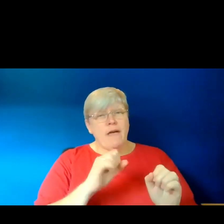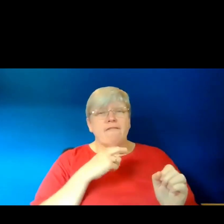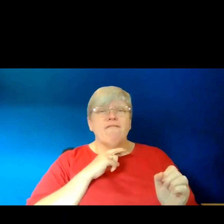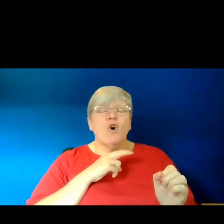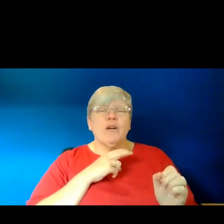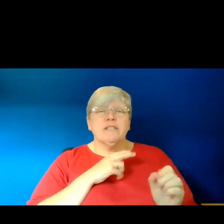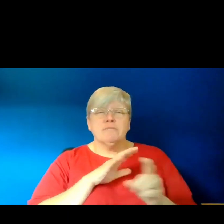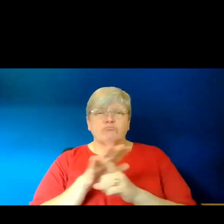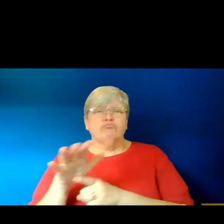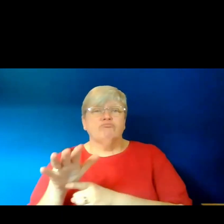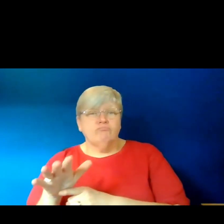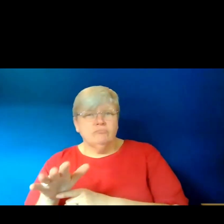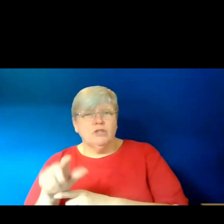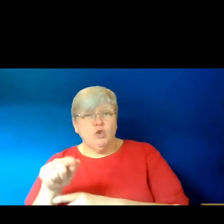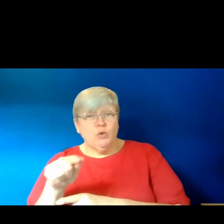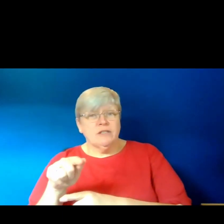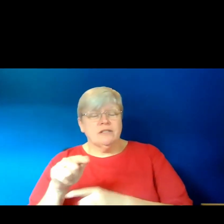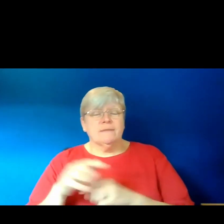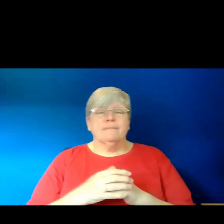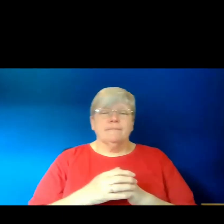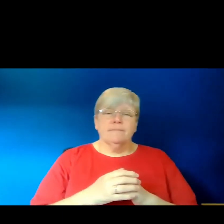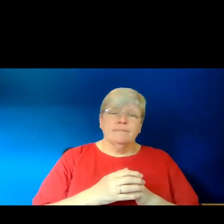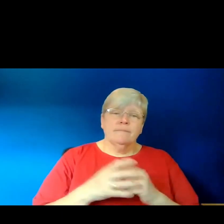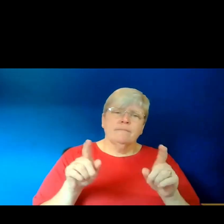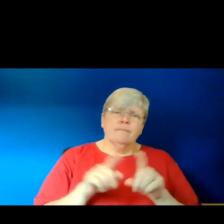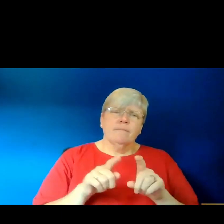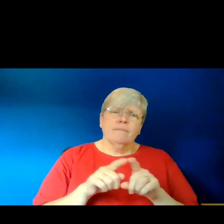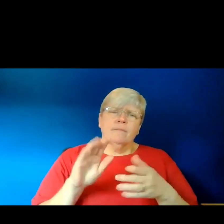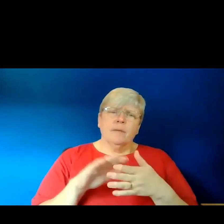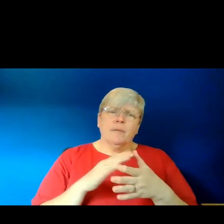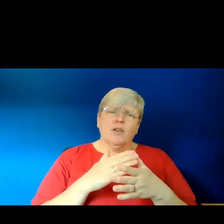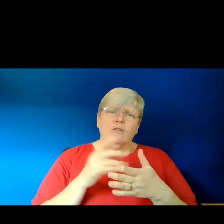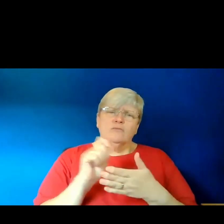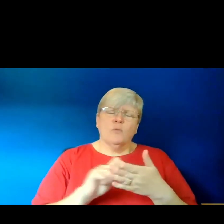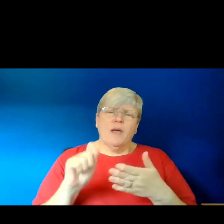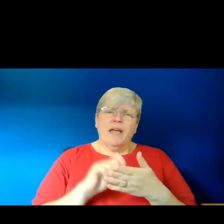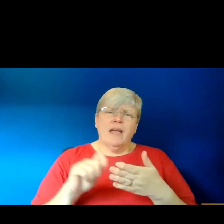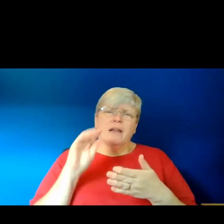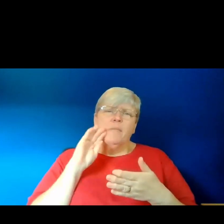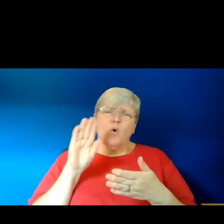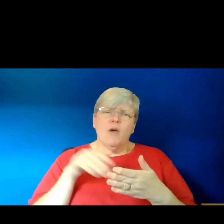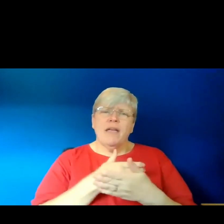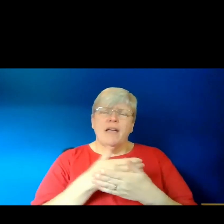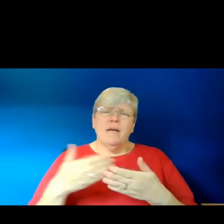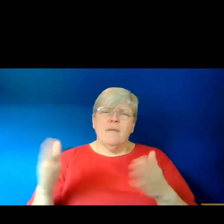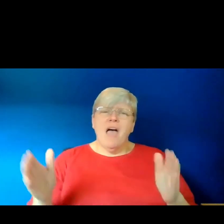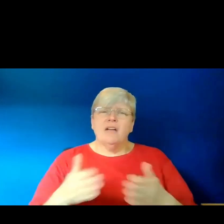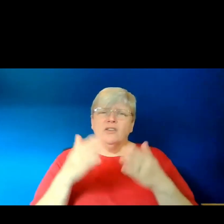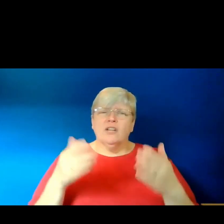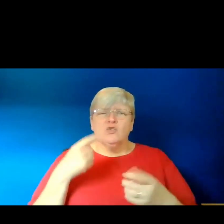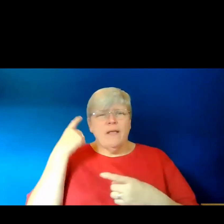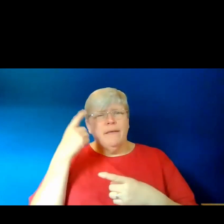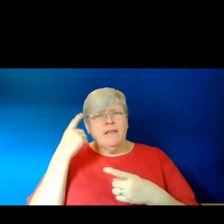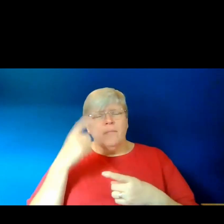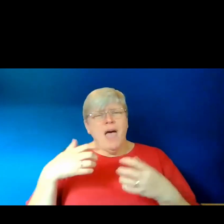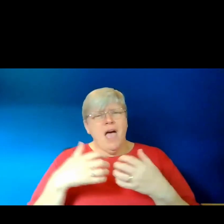yours in someone? So also because you're writing a poem, I'd encourage you to think about the form and how that might visually